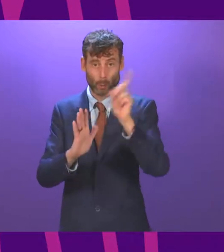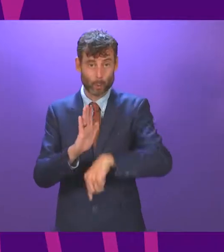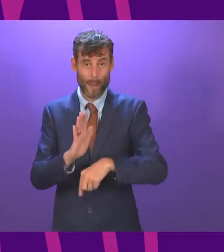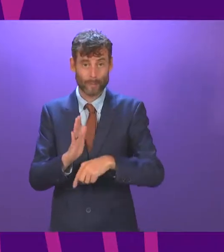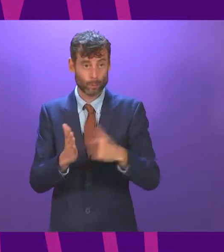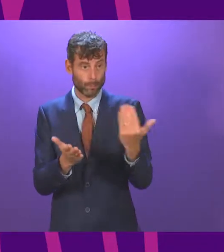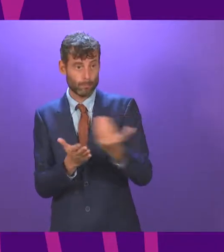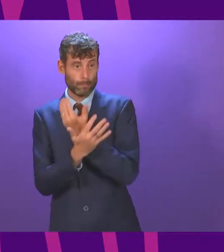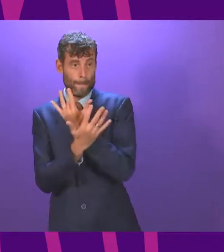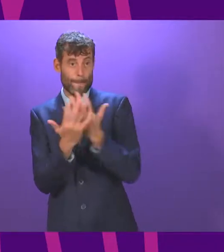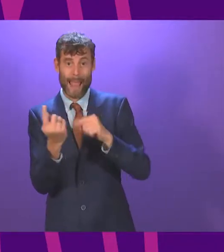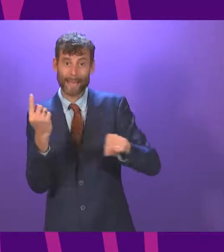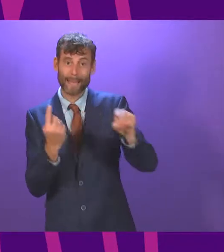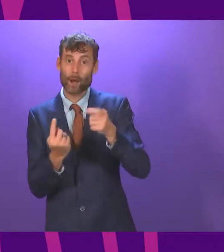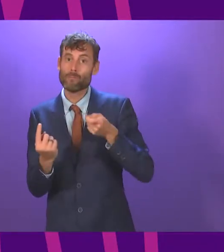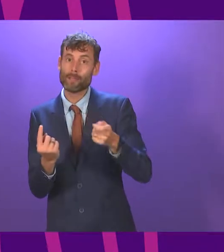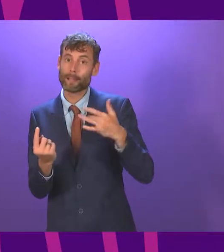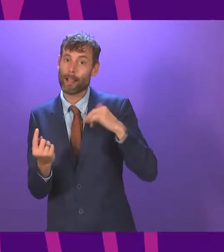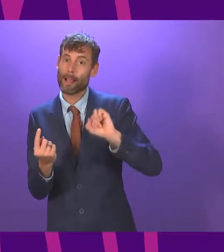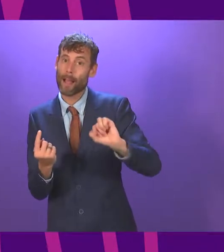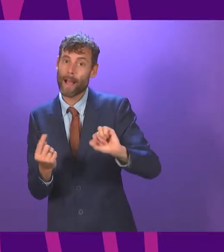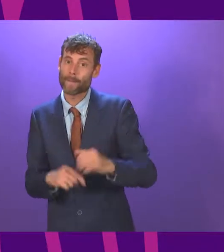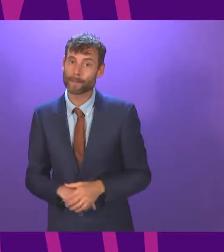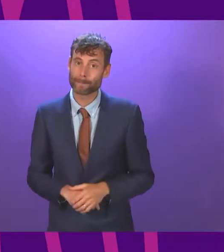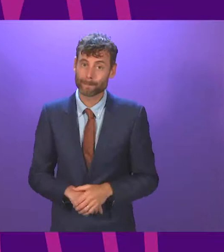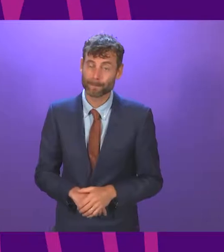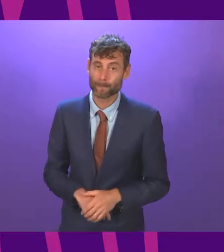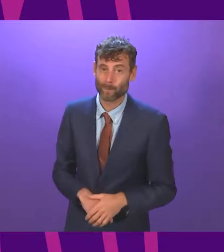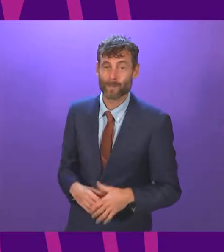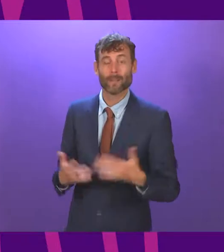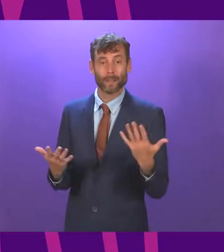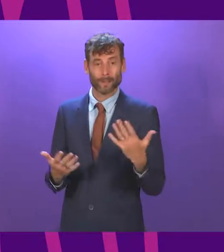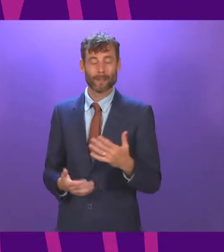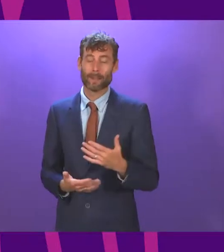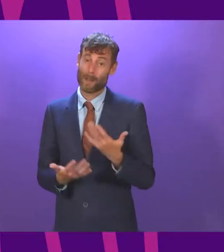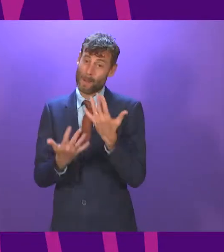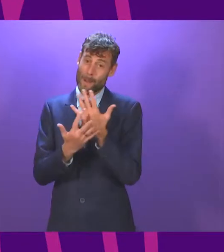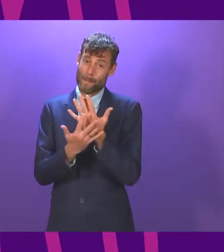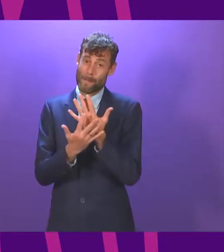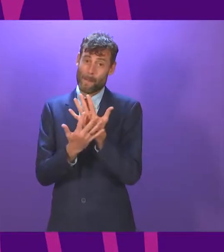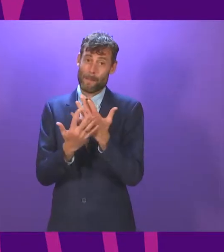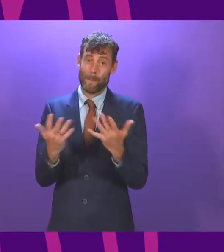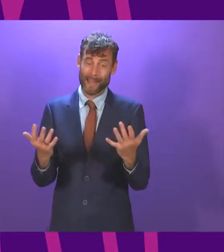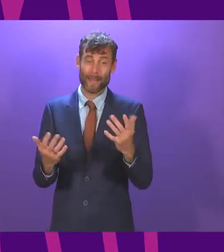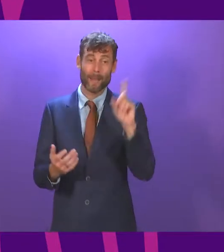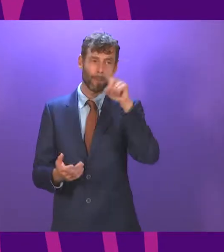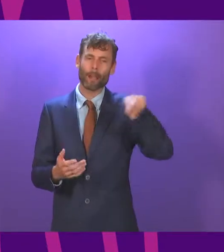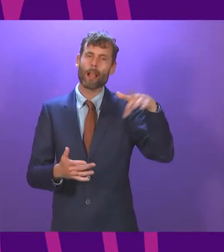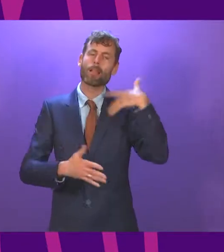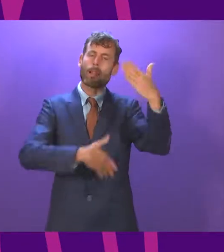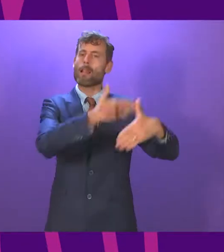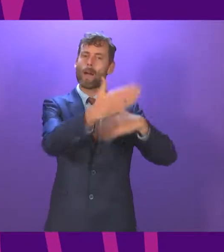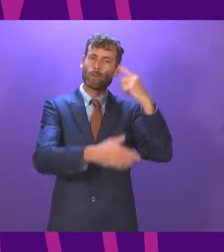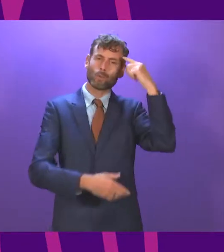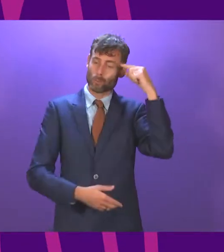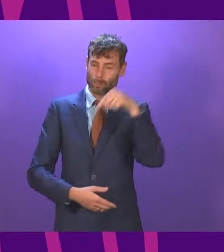The saddest fact is we all know a great deal of the public do not pay much attention to what goes on in this building precisely